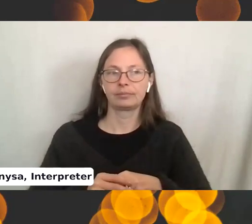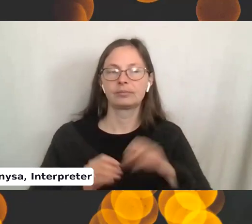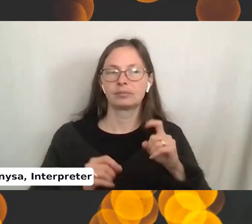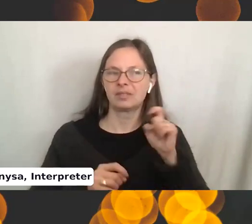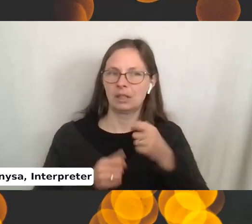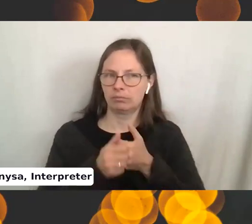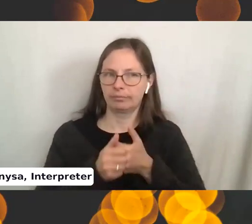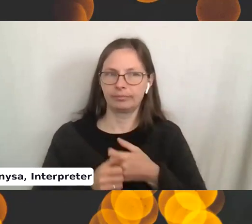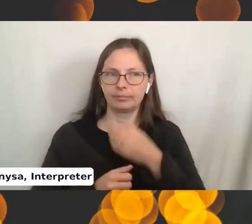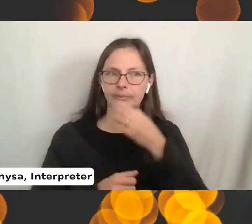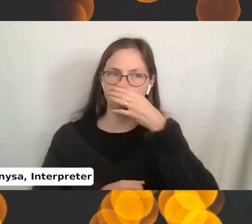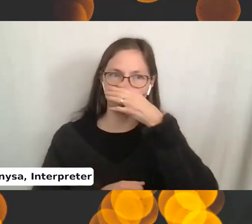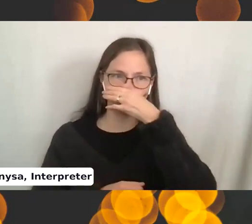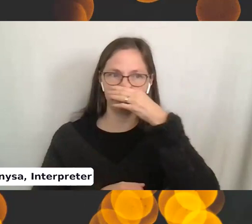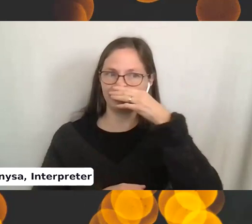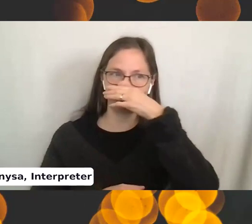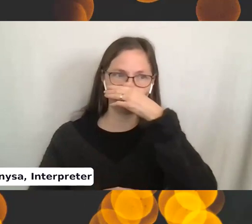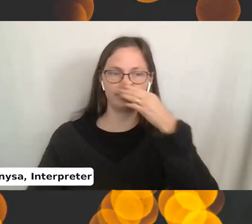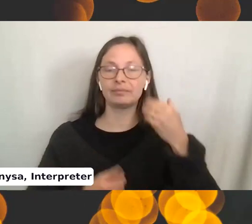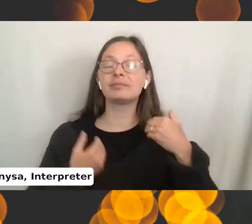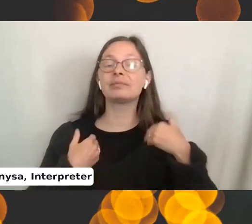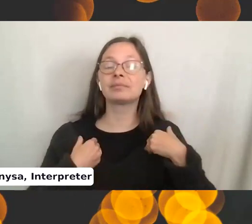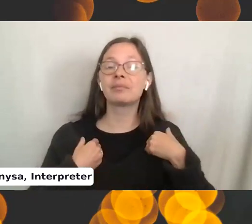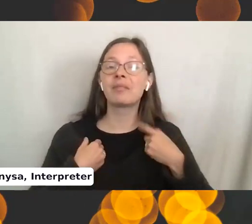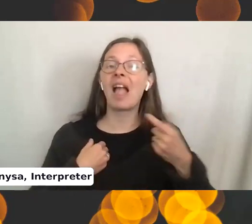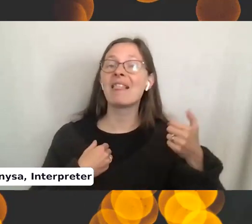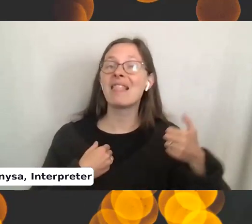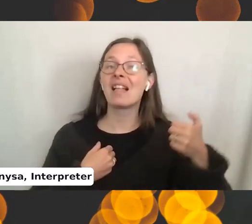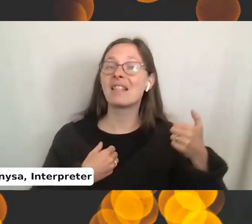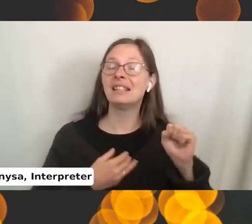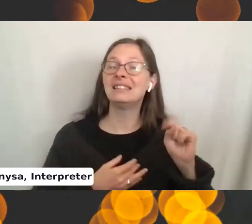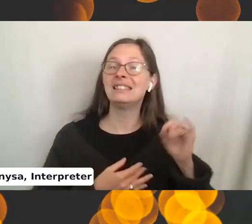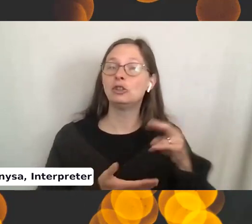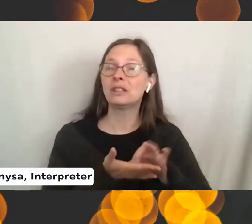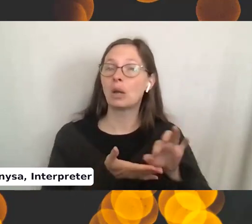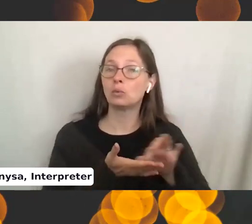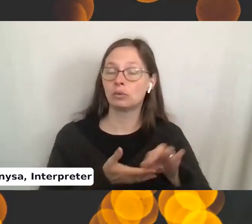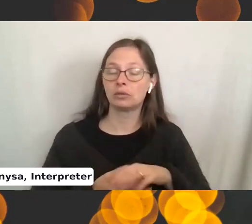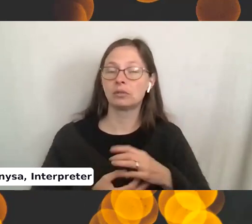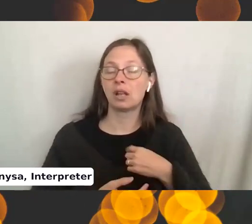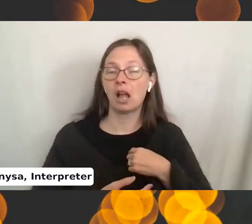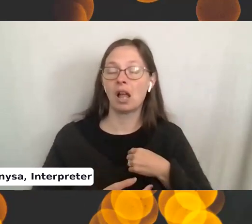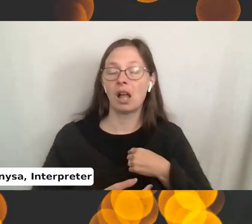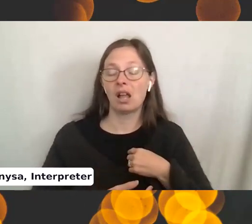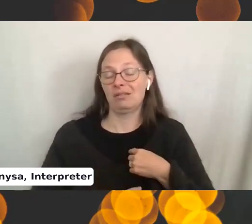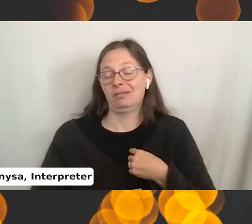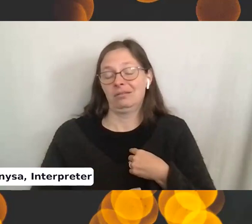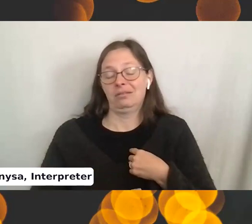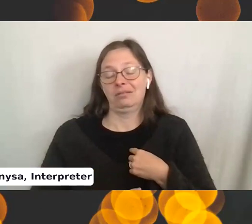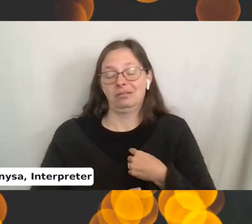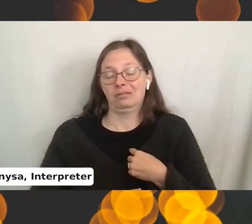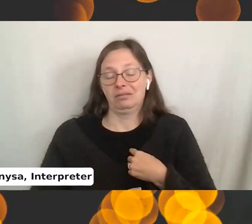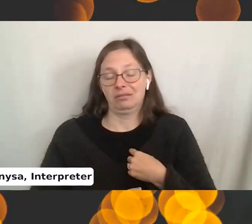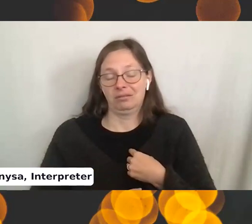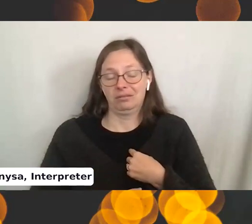track. I find that they have like little clickers that are knit counters, stitch counters. I find those don't work because I can never remember